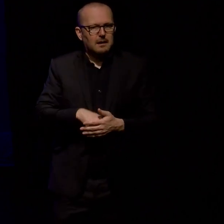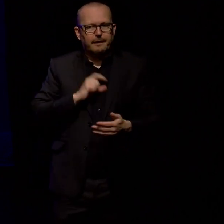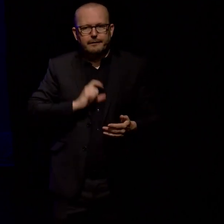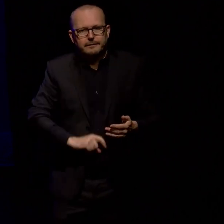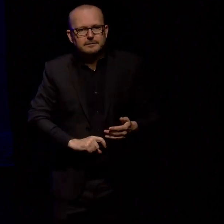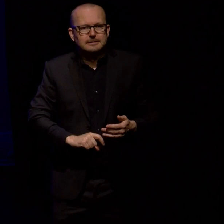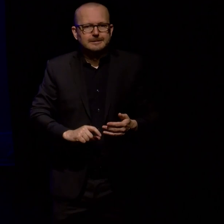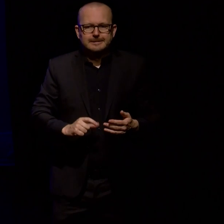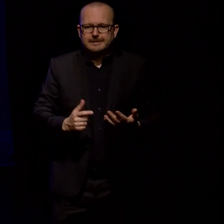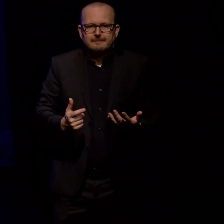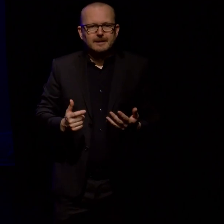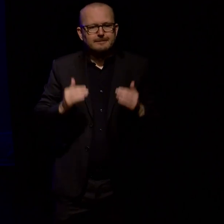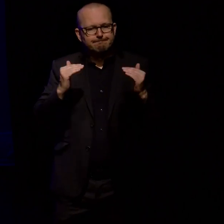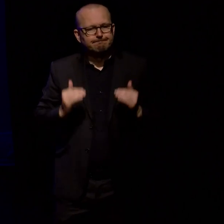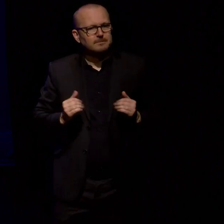and inspiration.